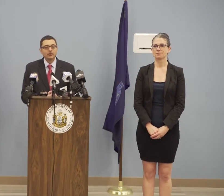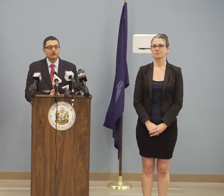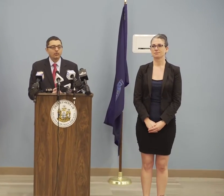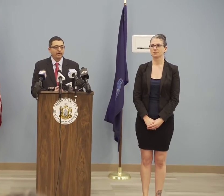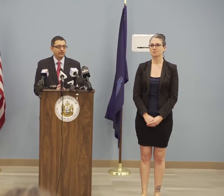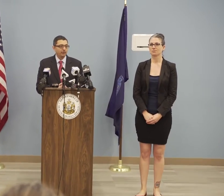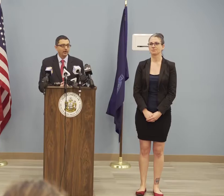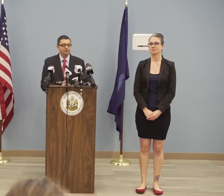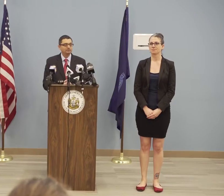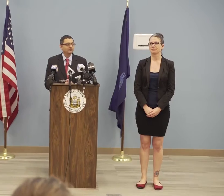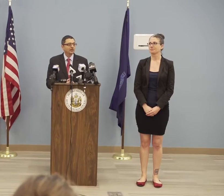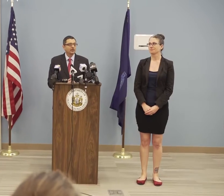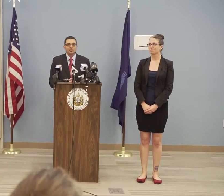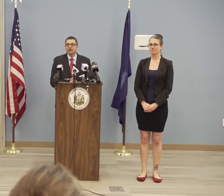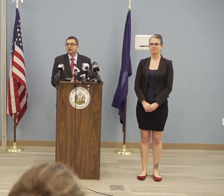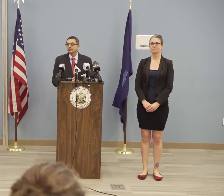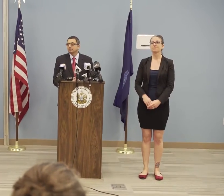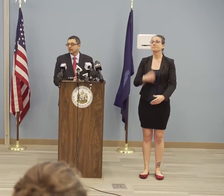Good morning, everyone.